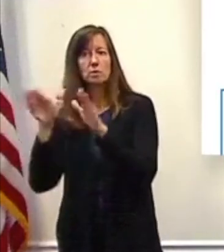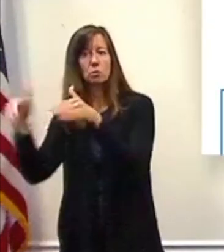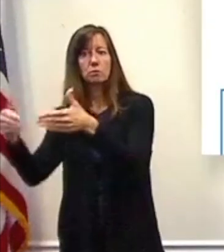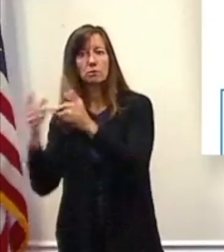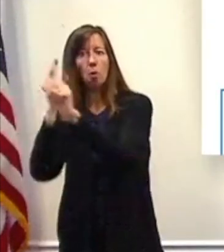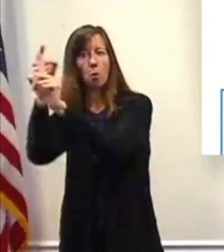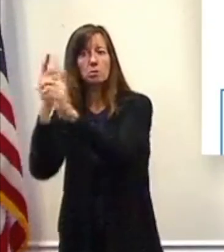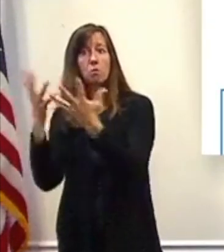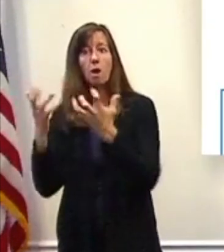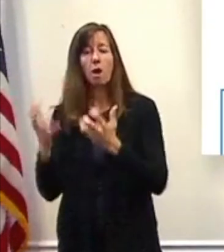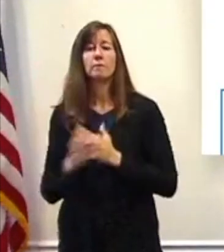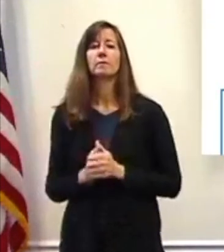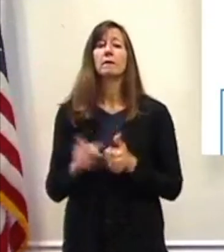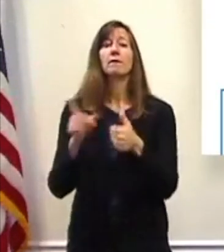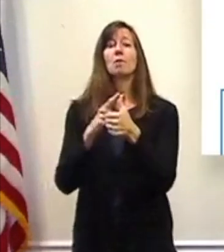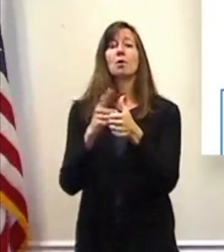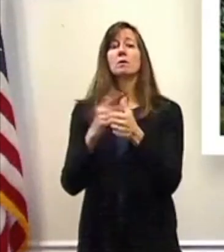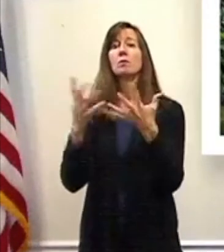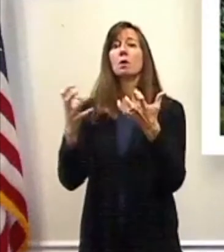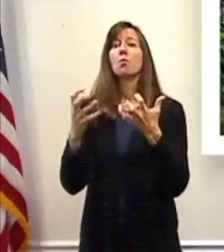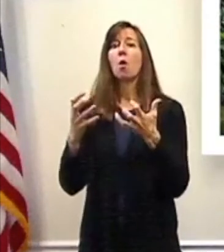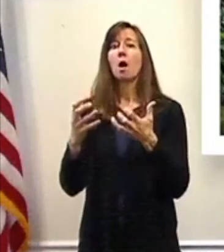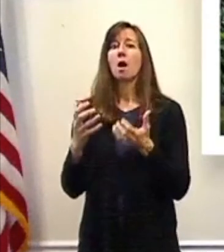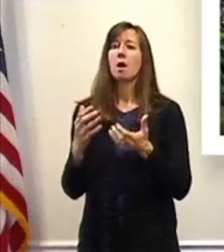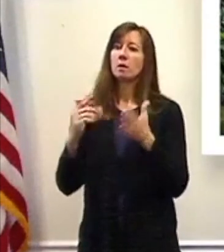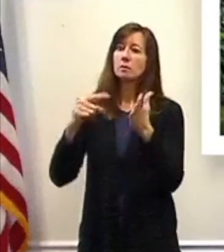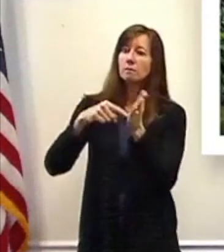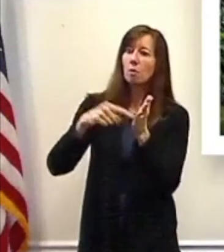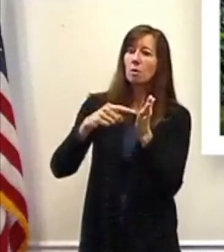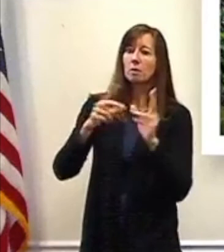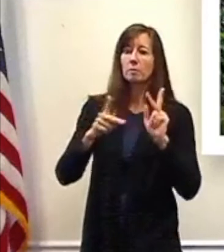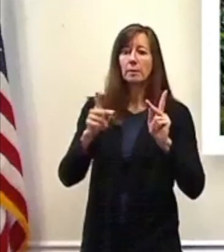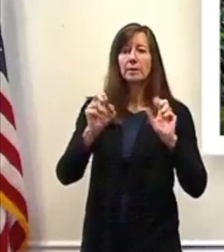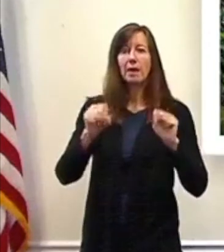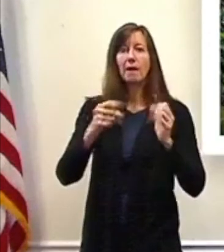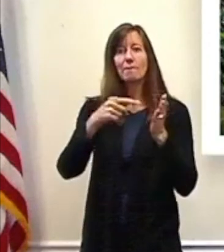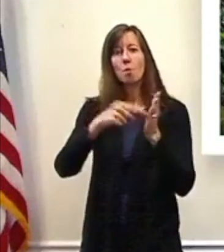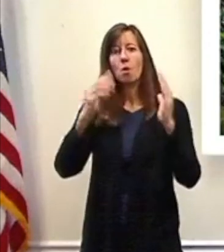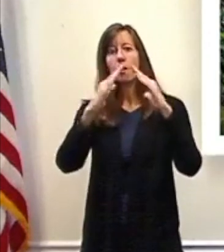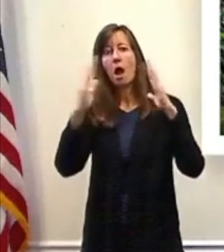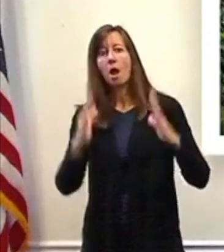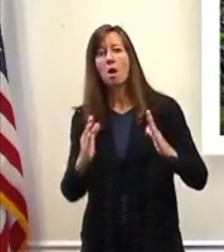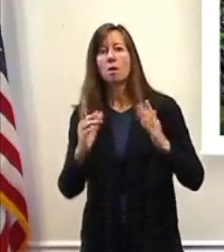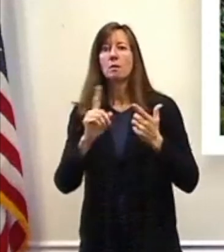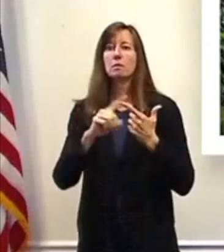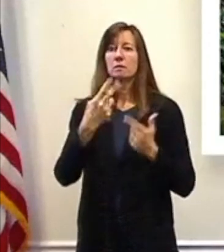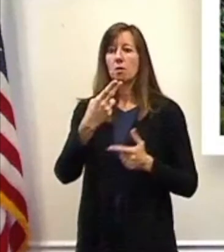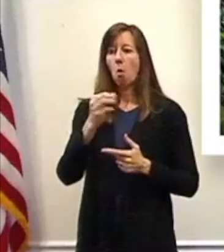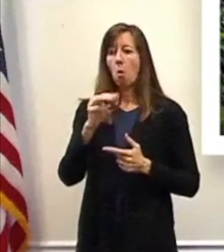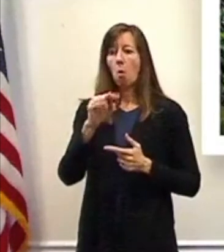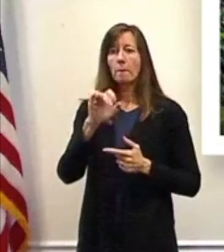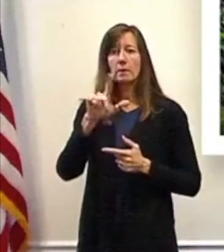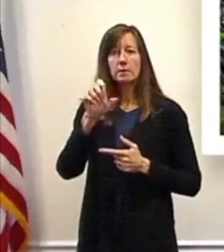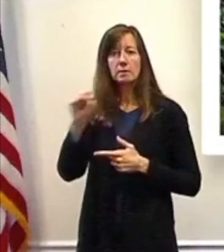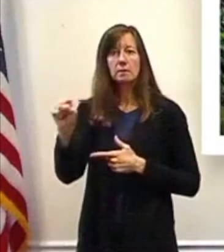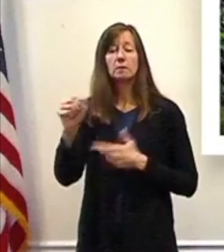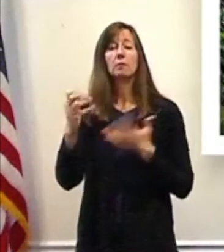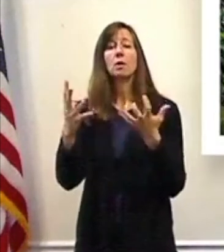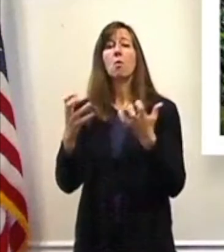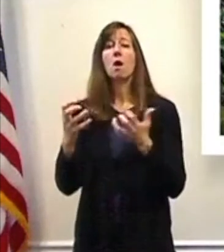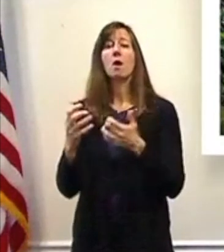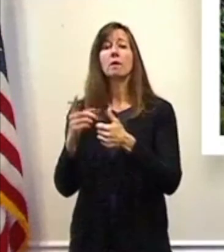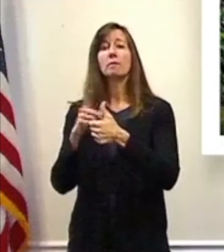continue to expand our efforts to address affordable housing and homelessness. This budget includes moving forward with a one-stop